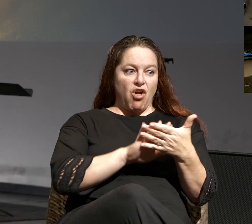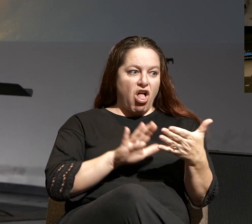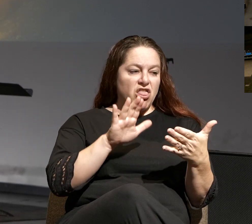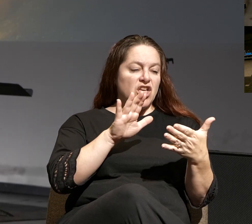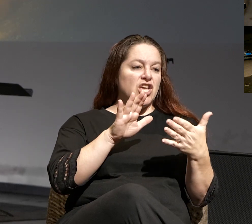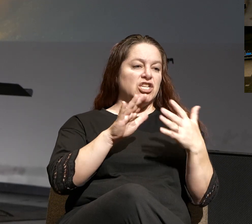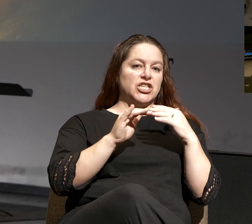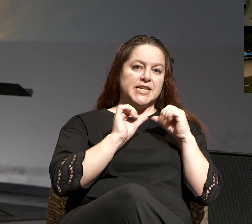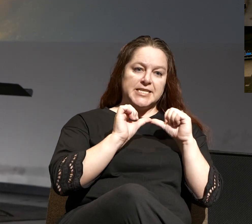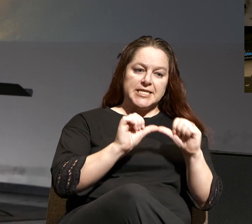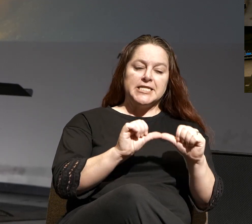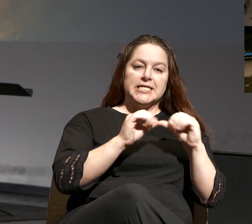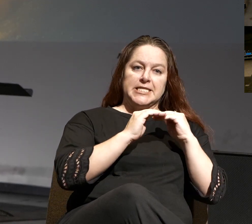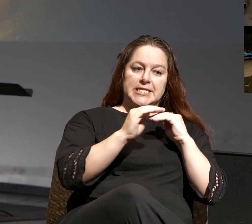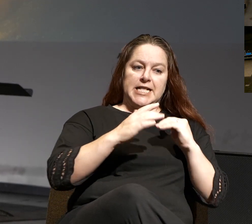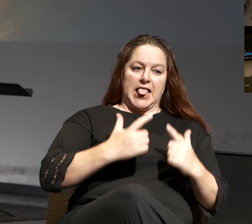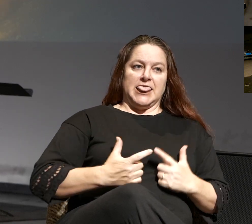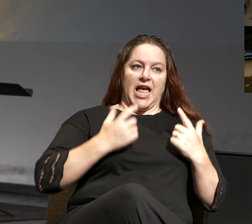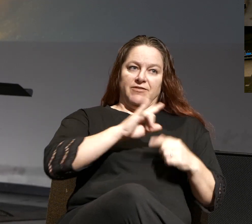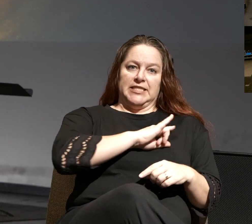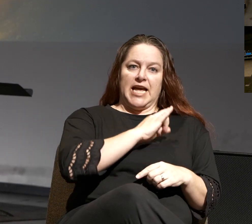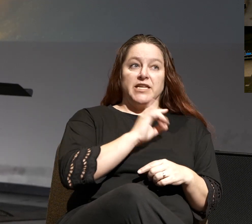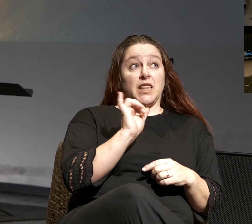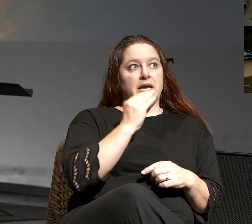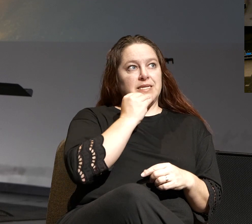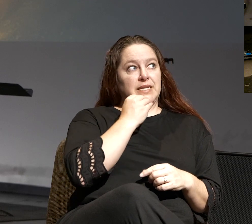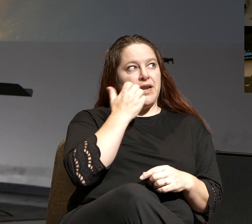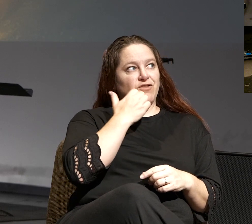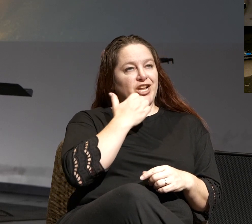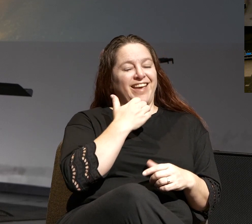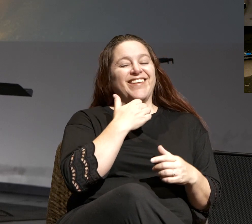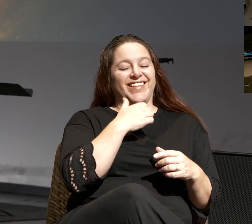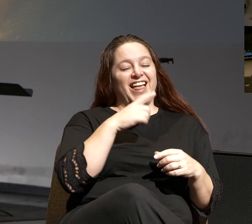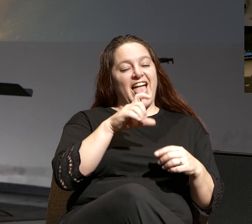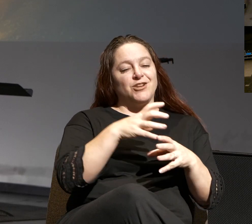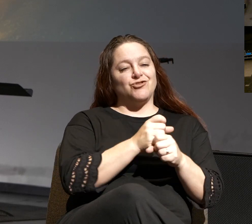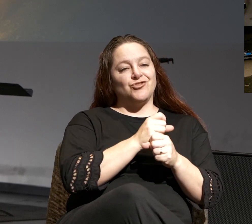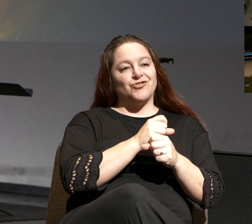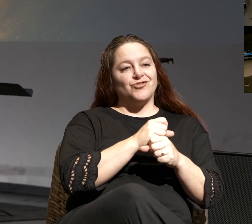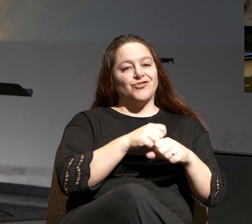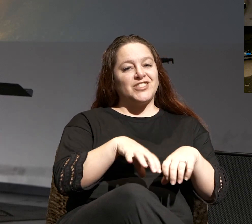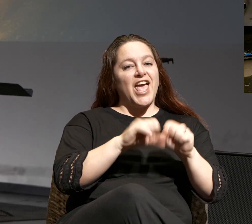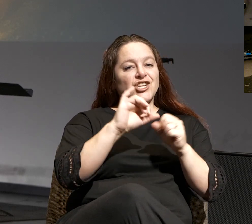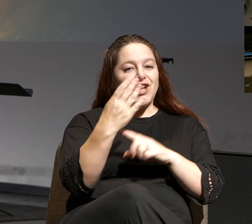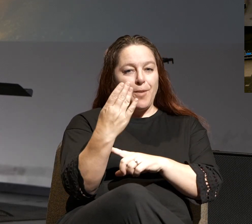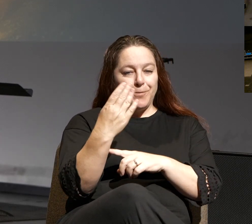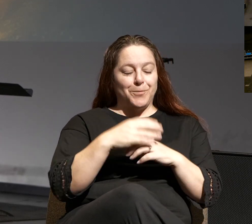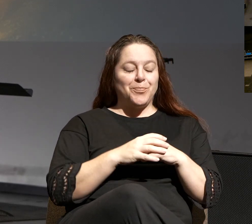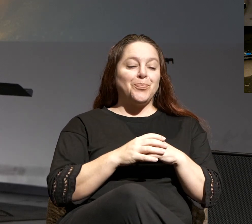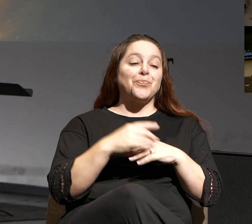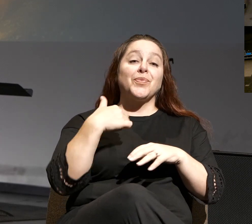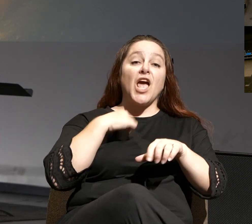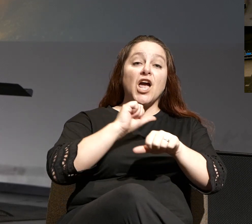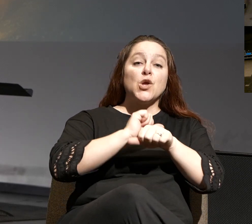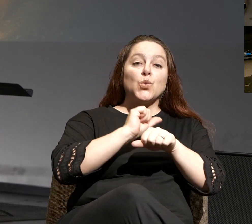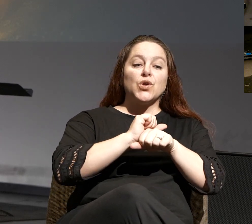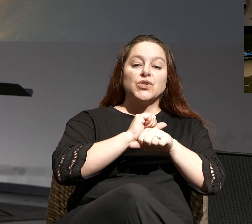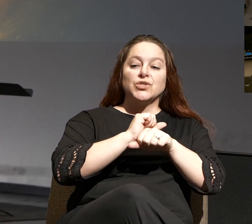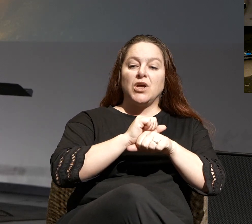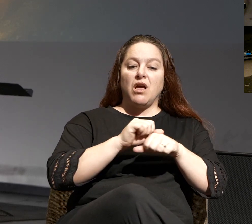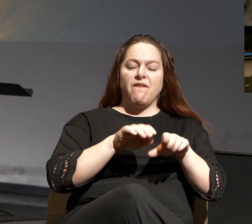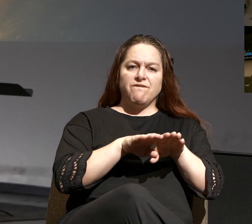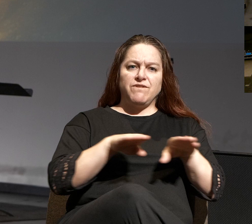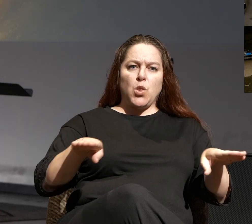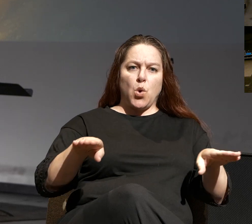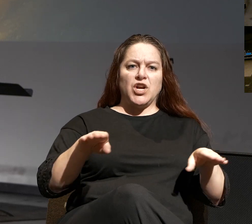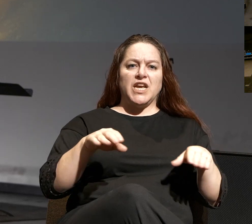and maintain the lifestyle that I had, like eating every day, I had to get a job. So, I worked in a flooring warehouse